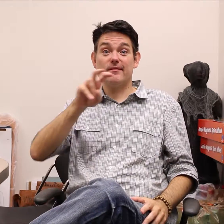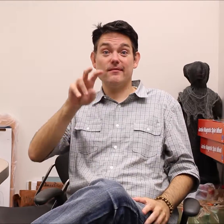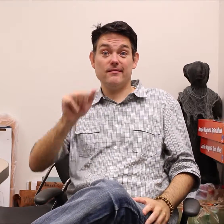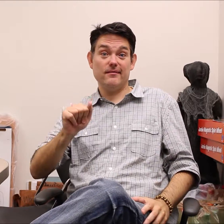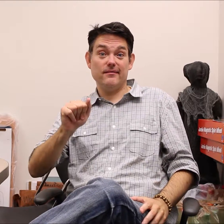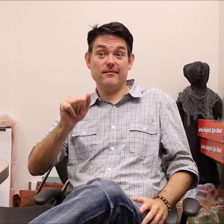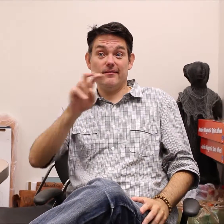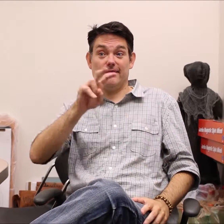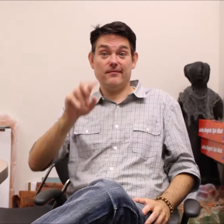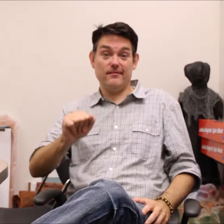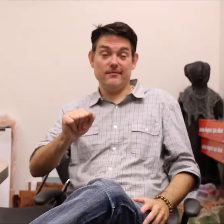Pizza.